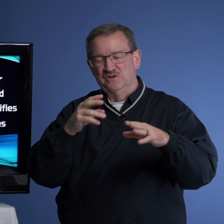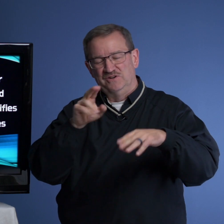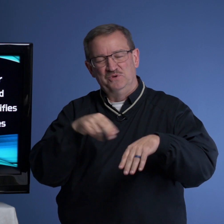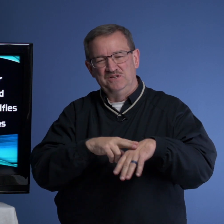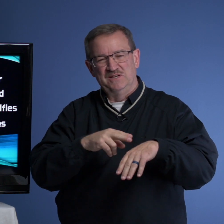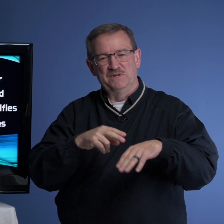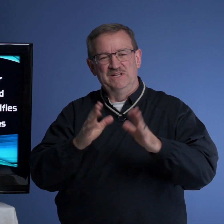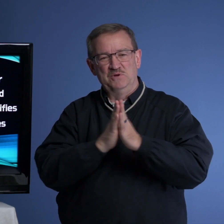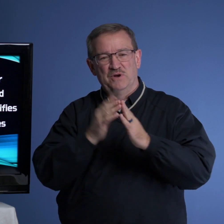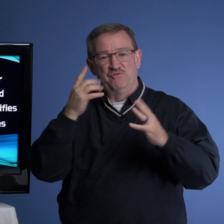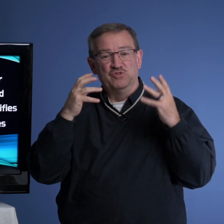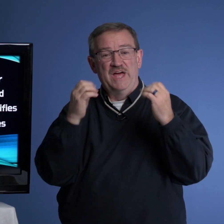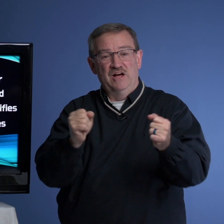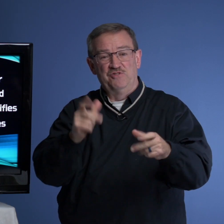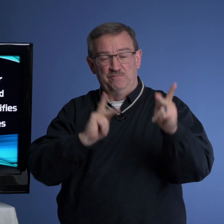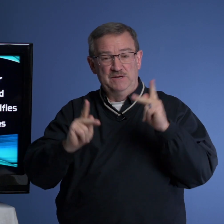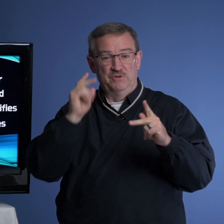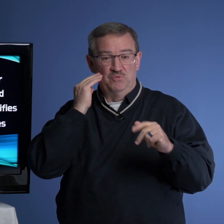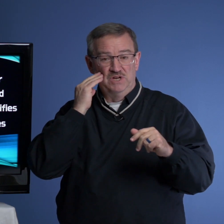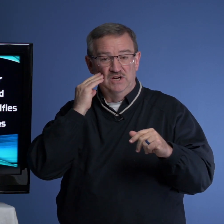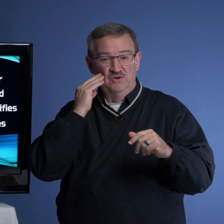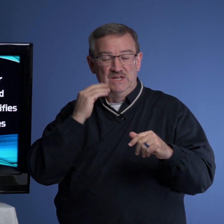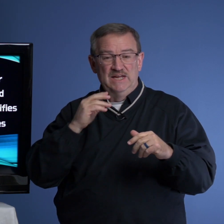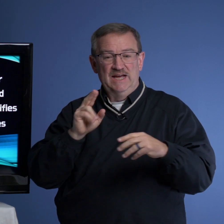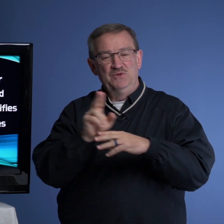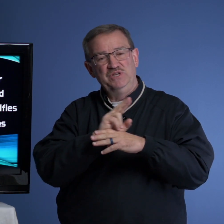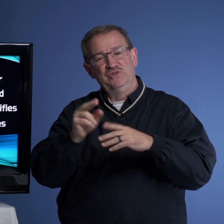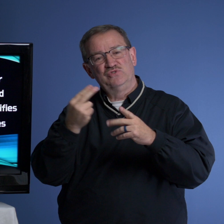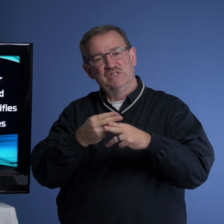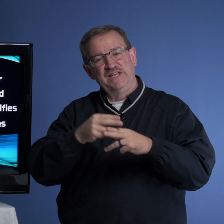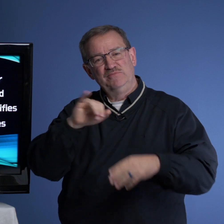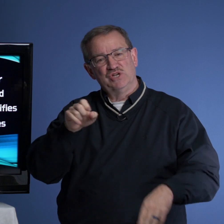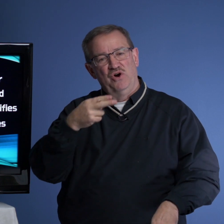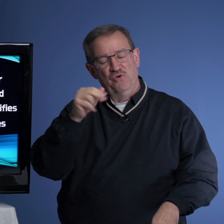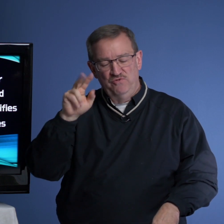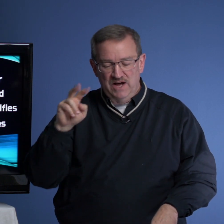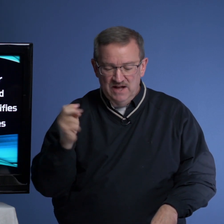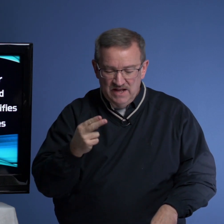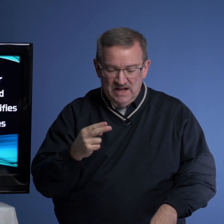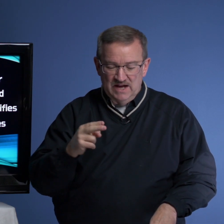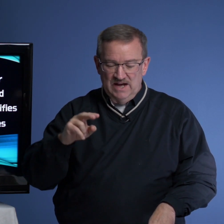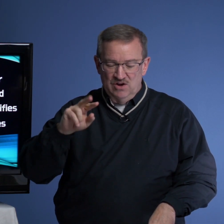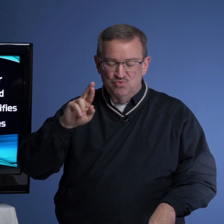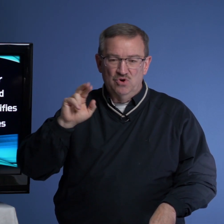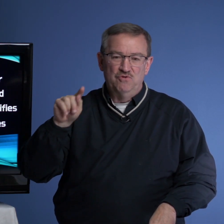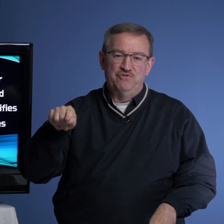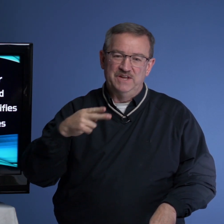we typically, we pray for the health of people that we know. And we use the name Jehovah Rolfi.